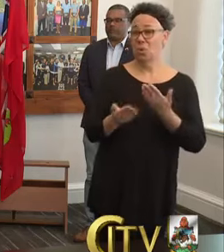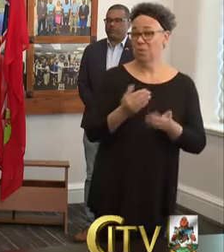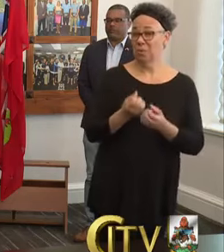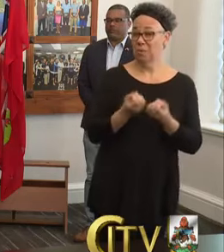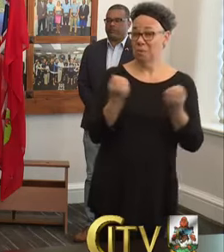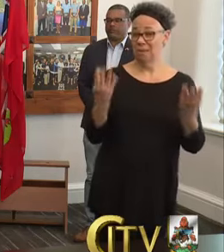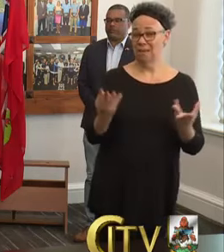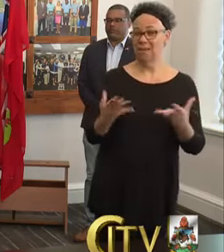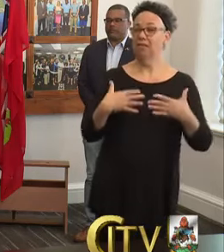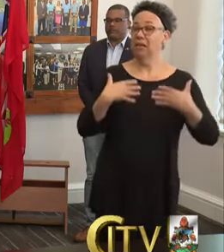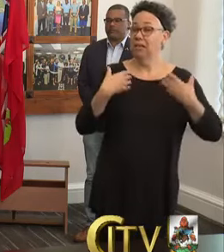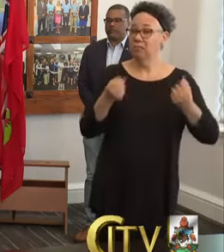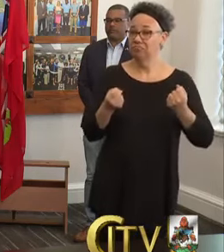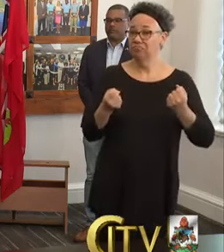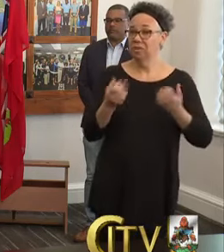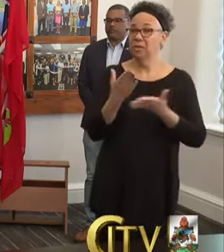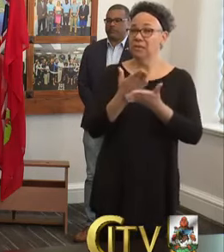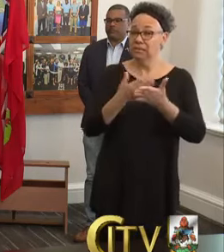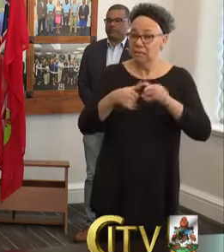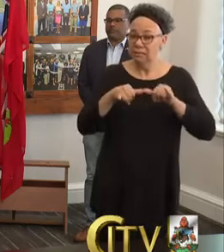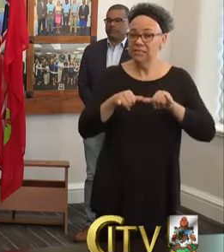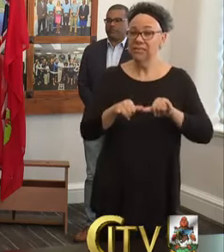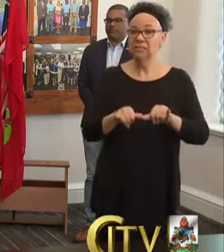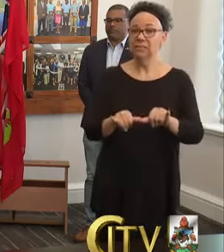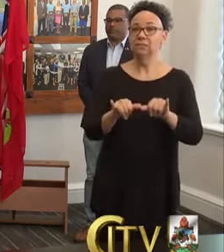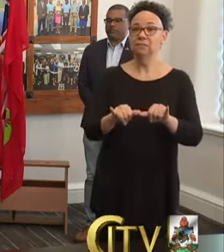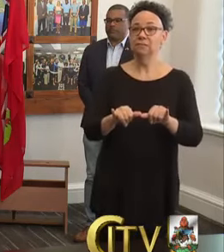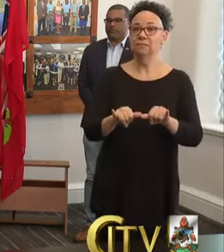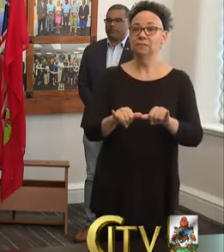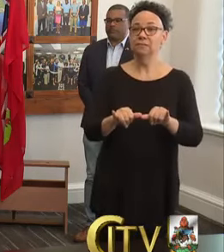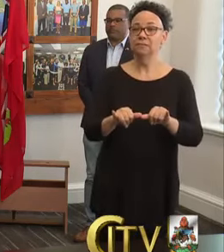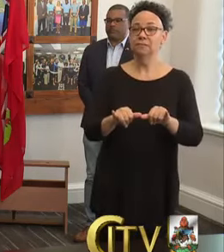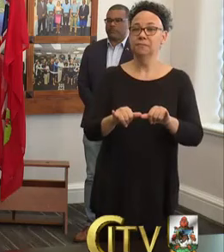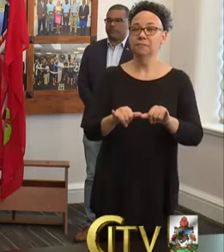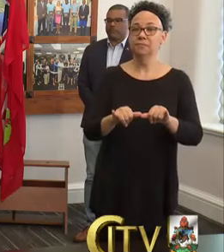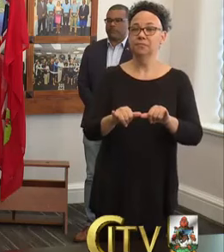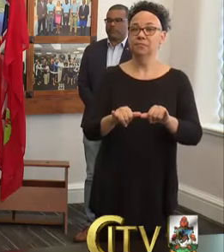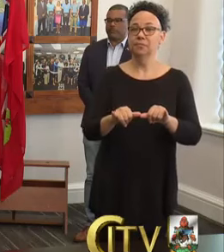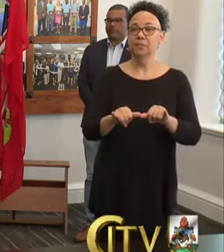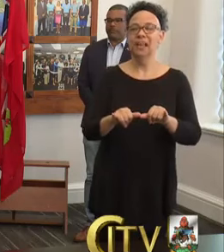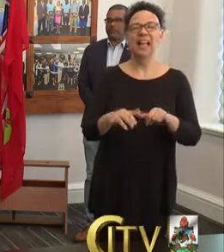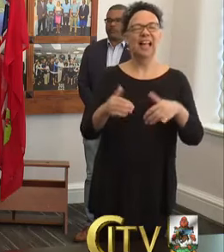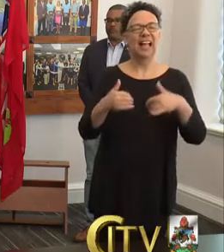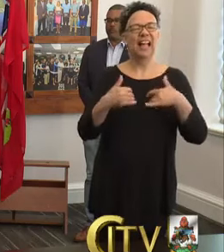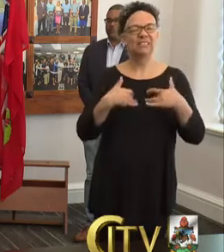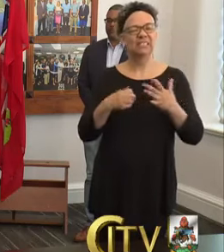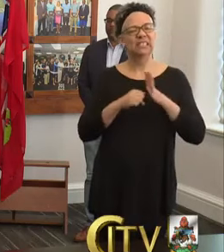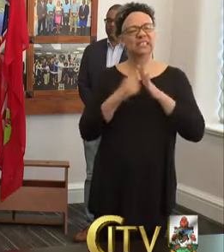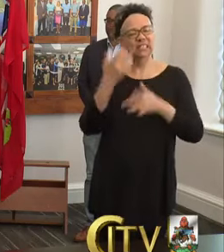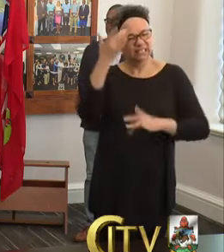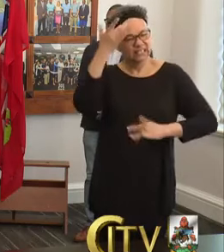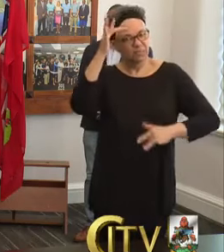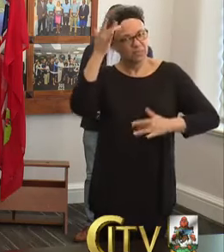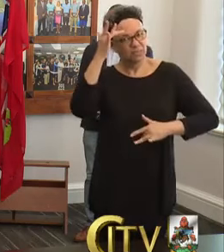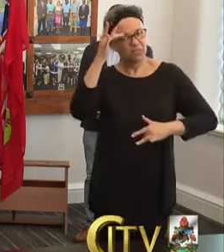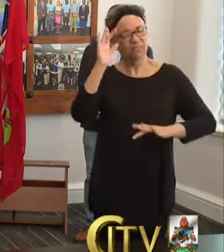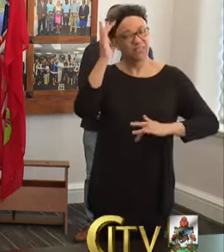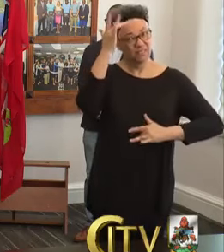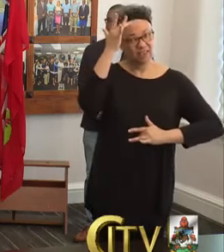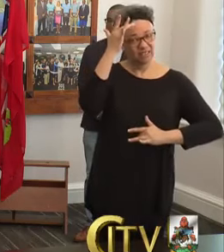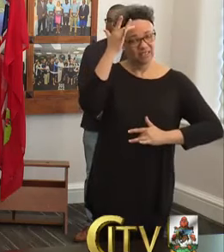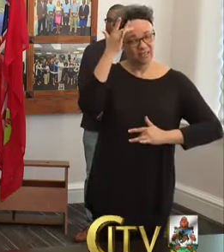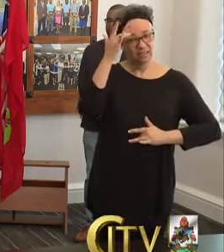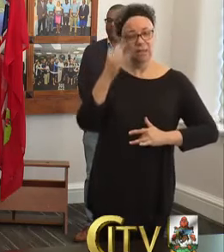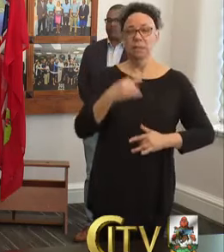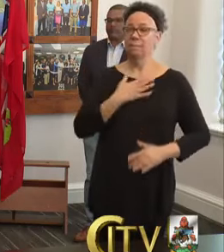there are some that are currently still undergoing the the effects of the virus. And I want us to keep their them